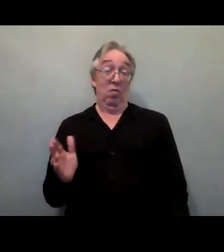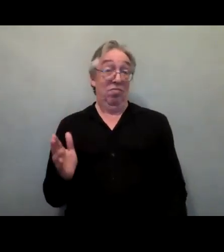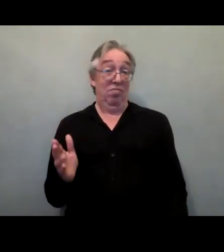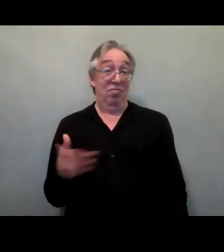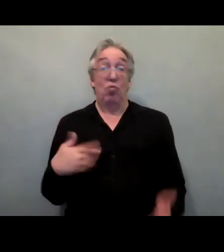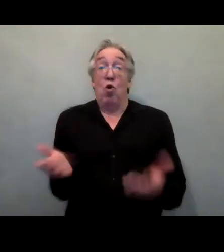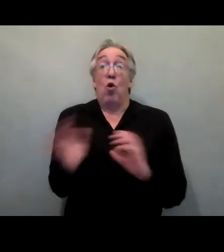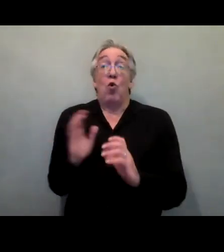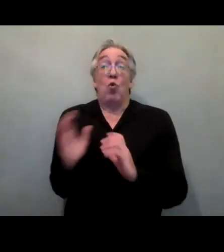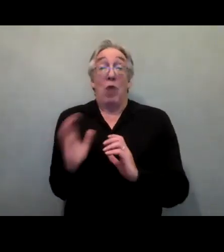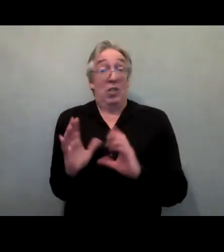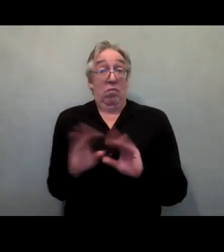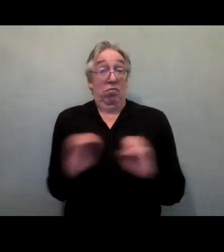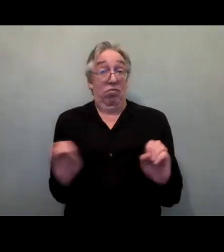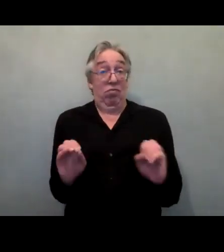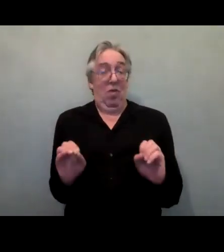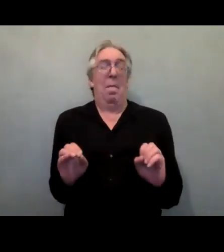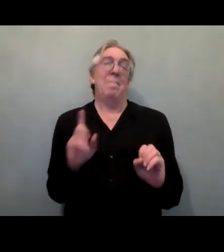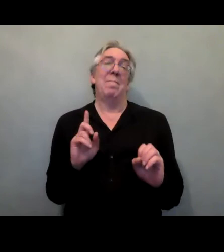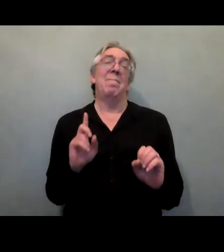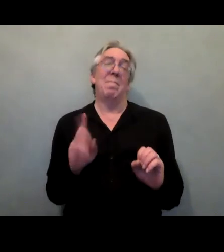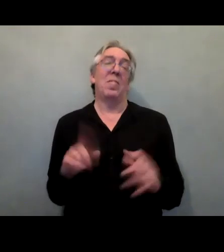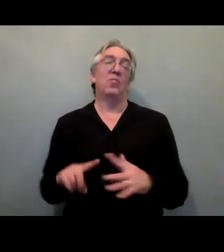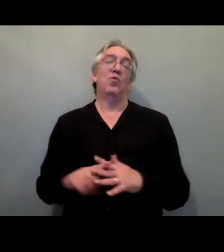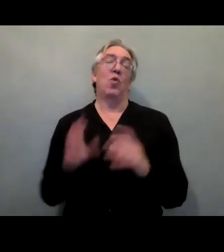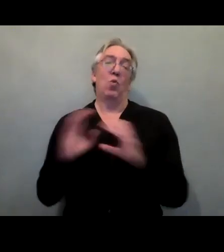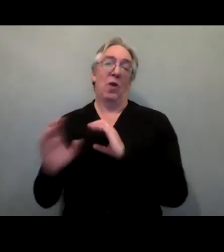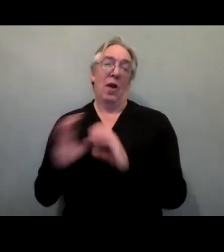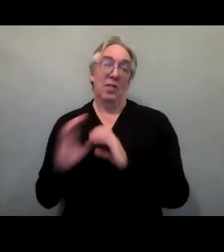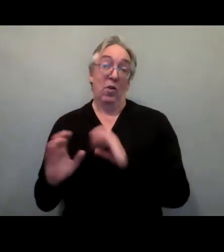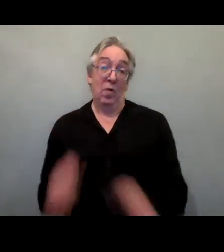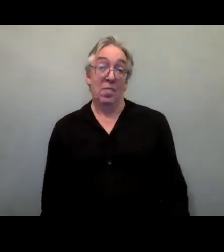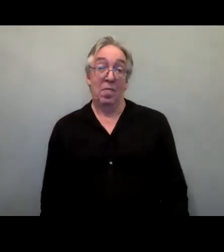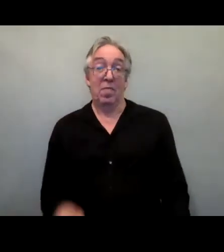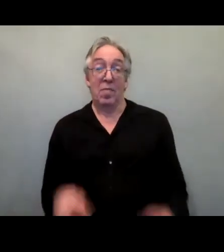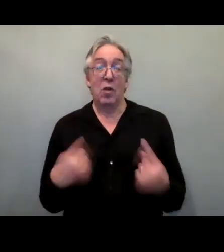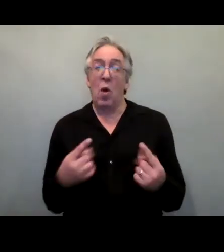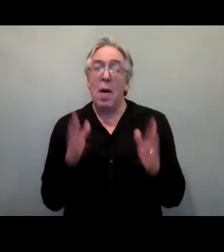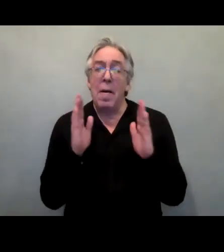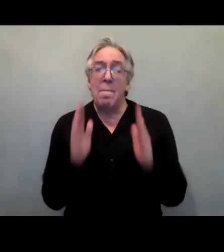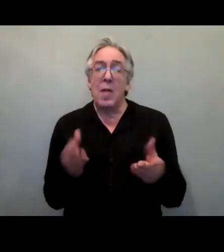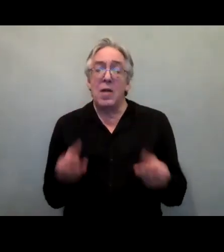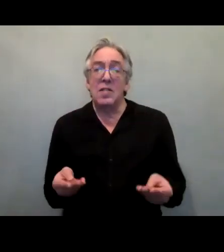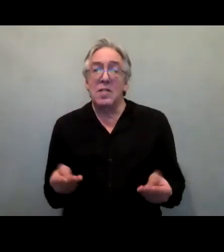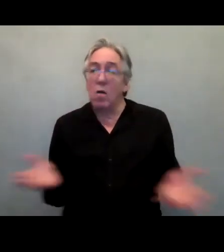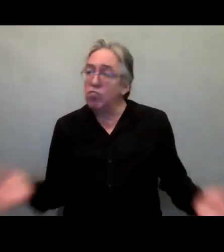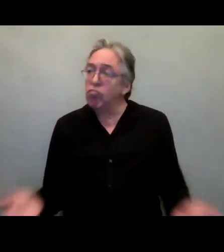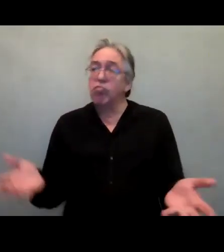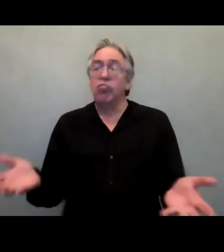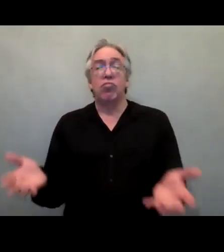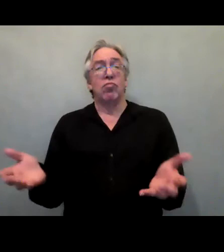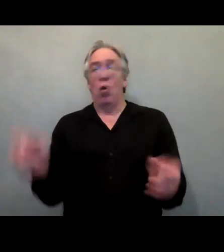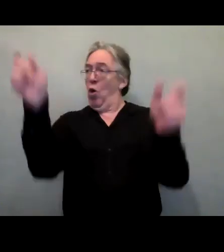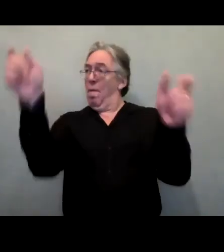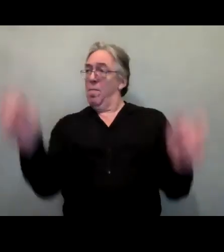communicate. This also means that from the start, we must consciously enable the personal relationships between